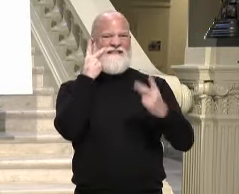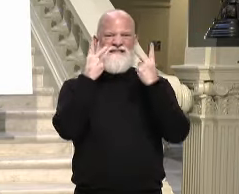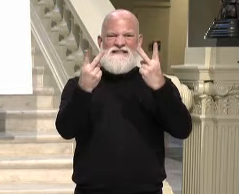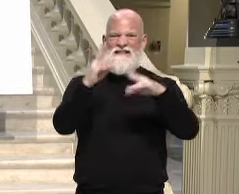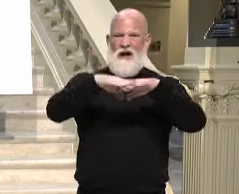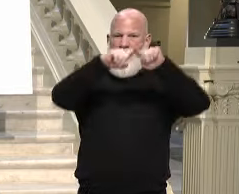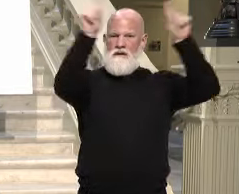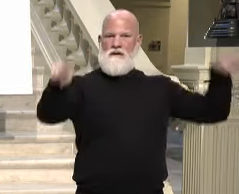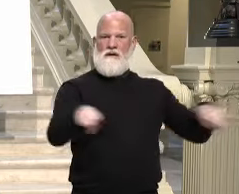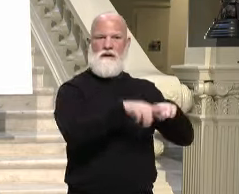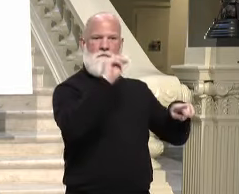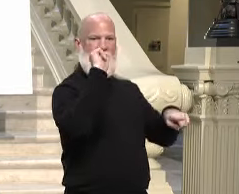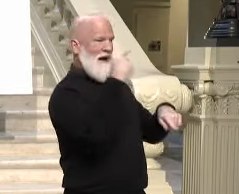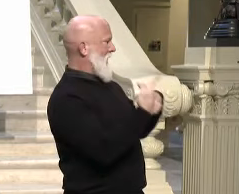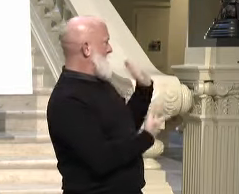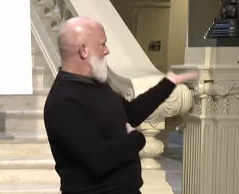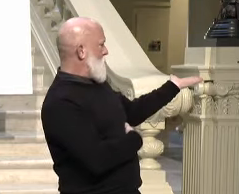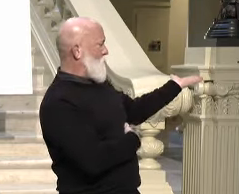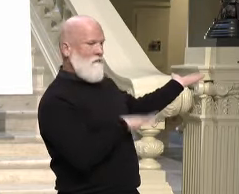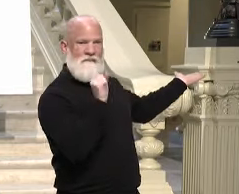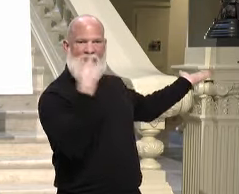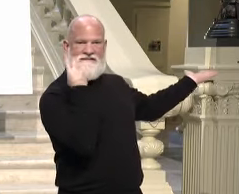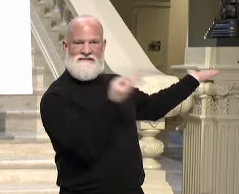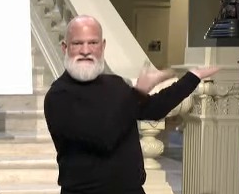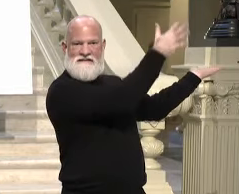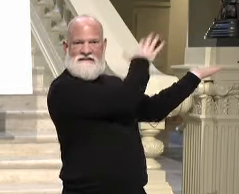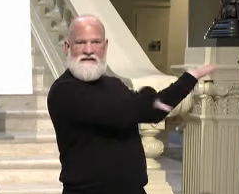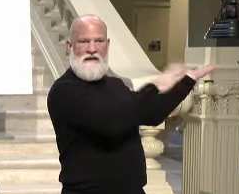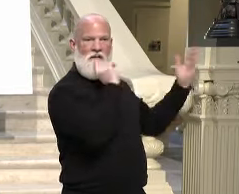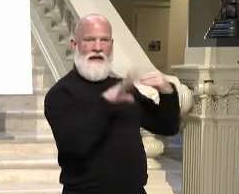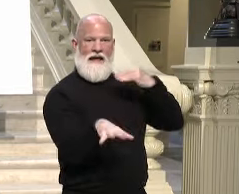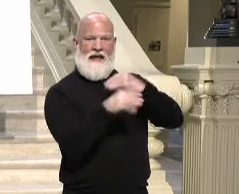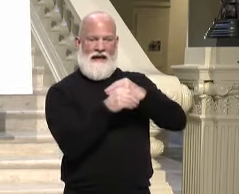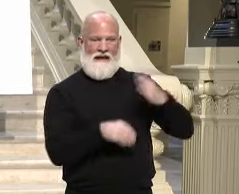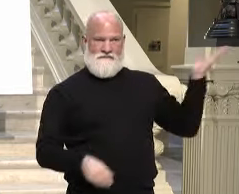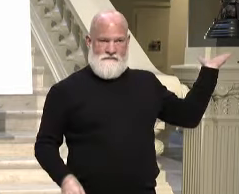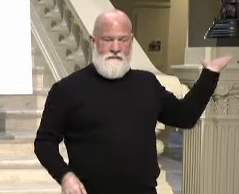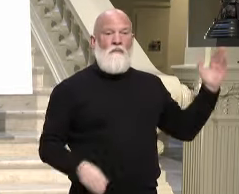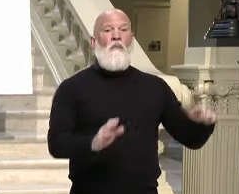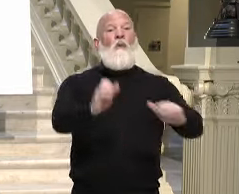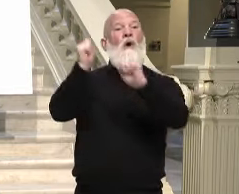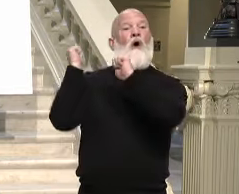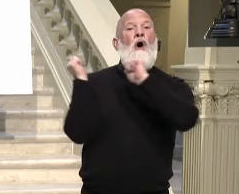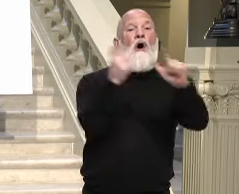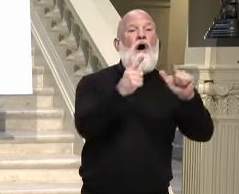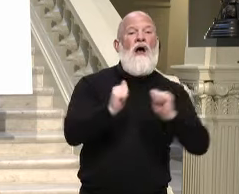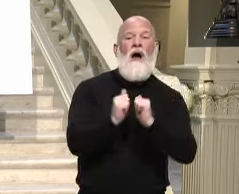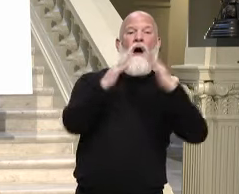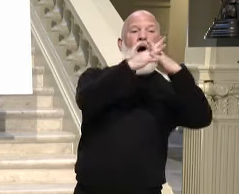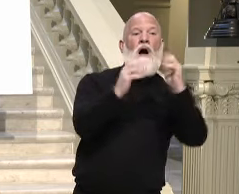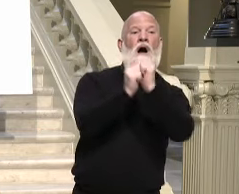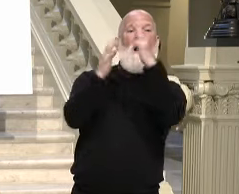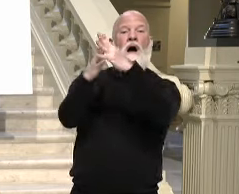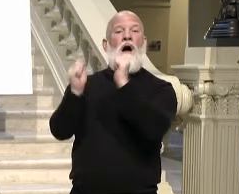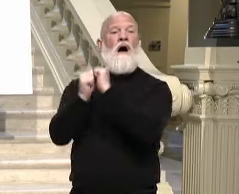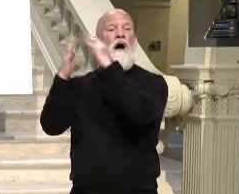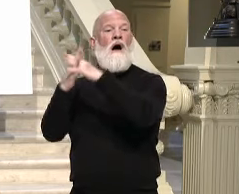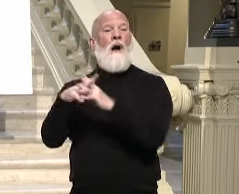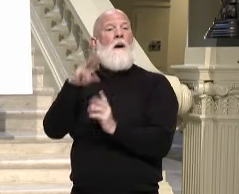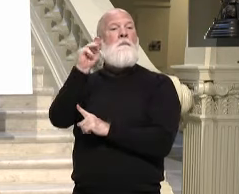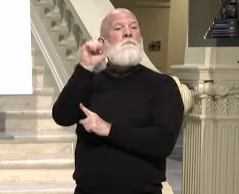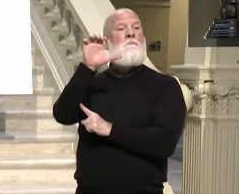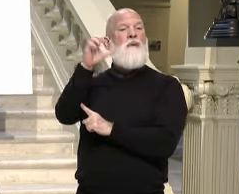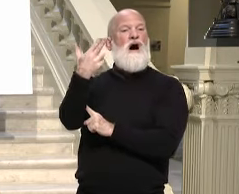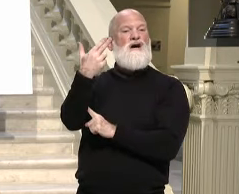Cartersville, and Columbus. All sites will become operational on March the 17th year advance